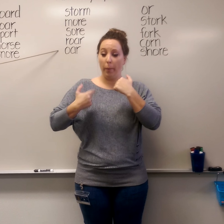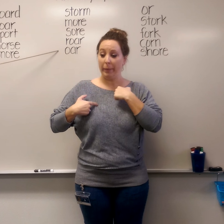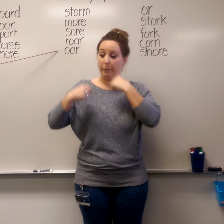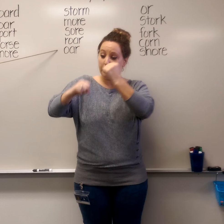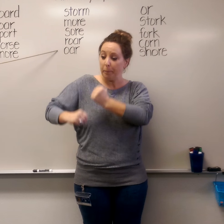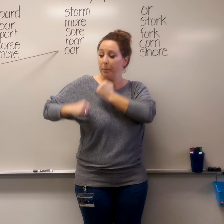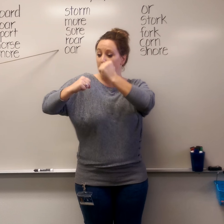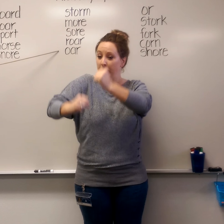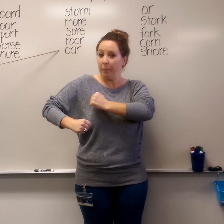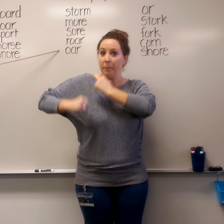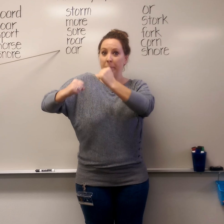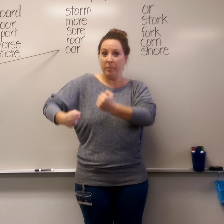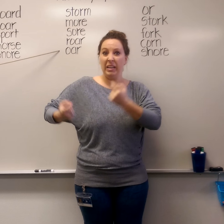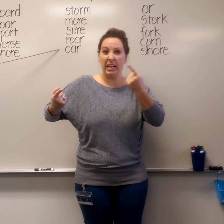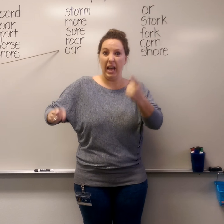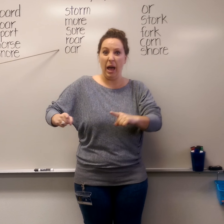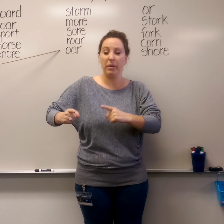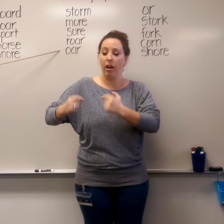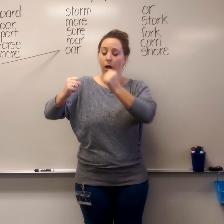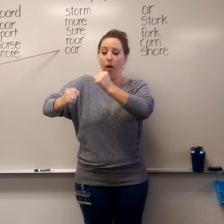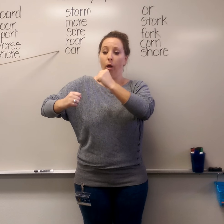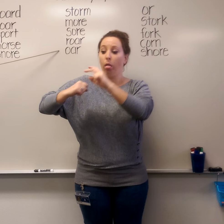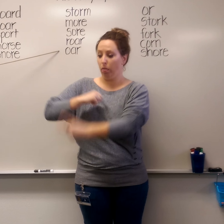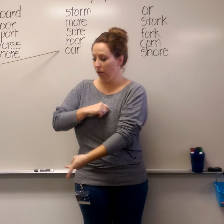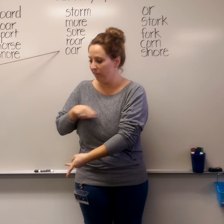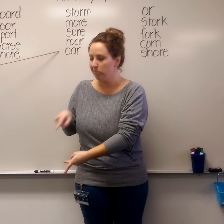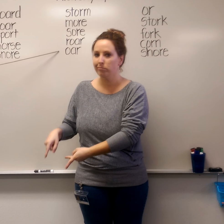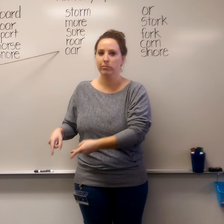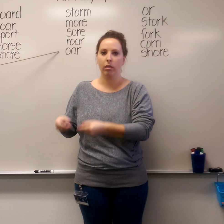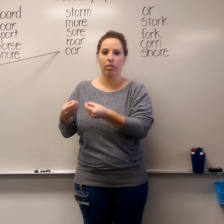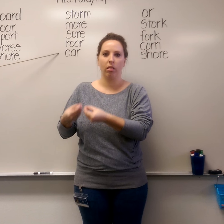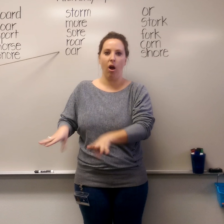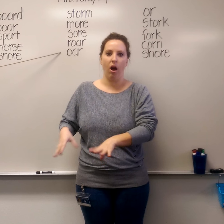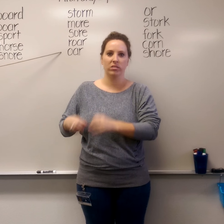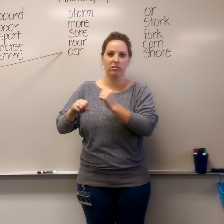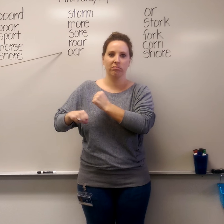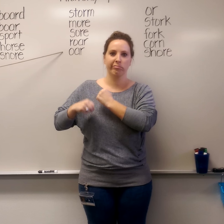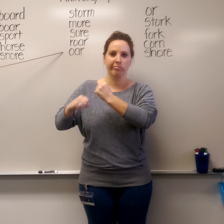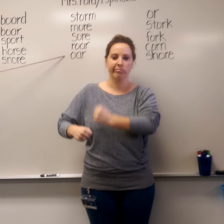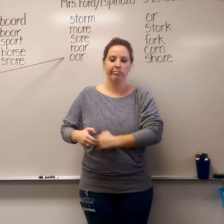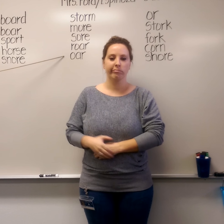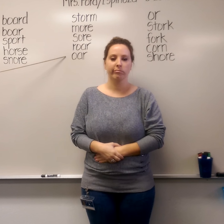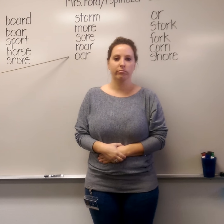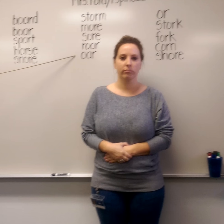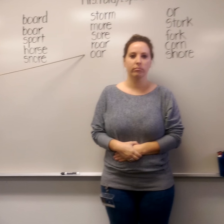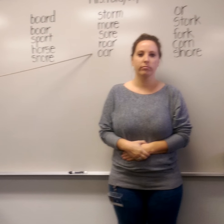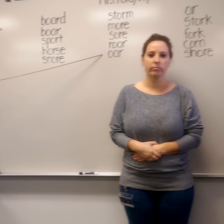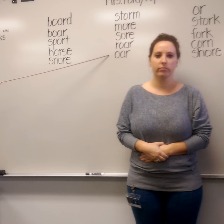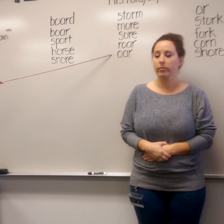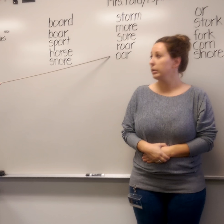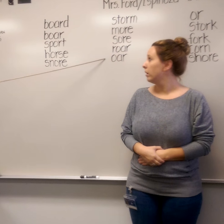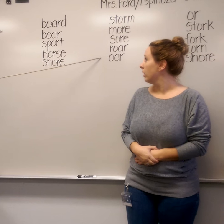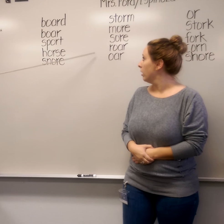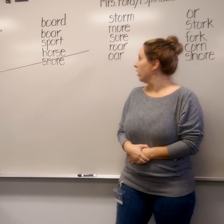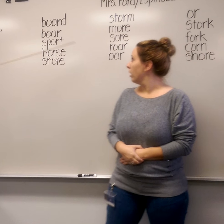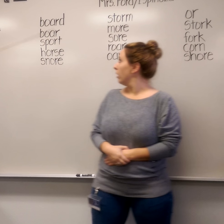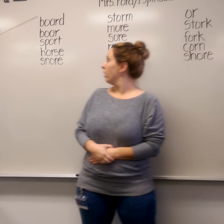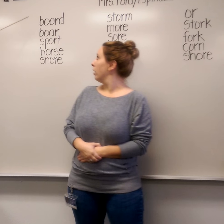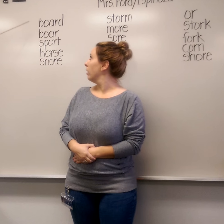lost